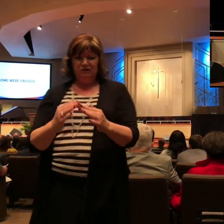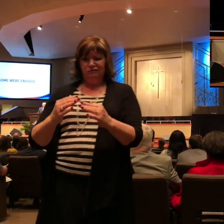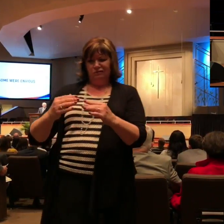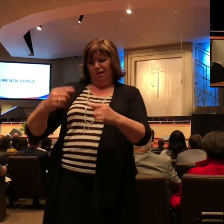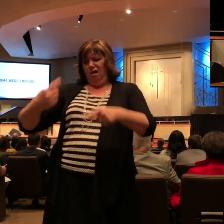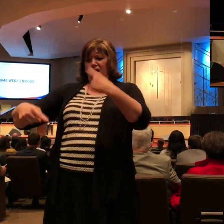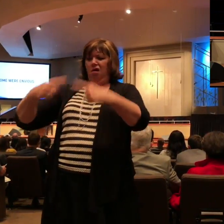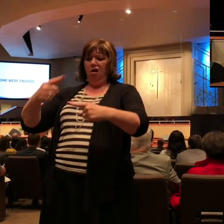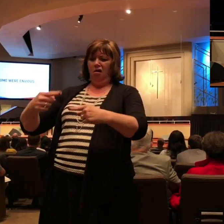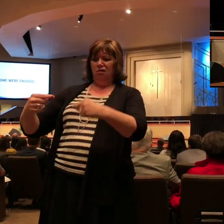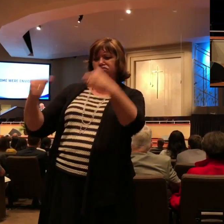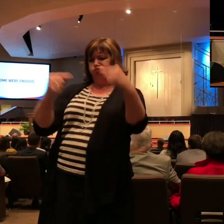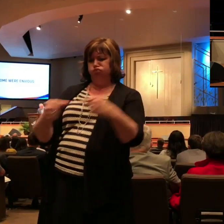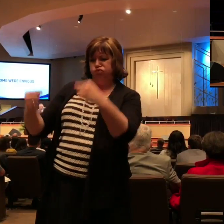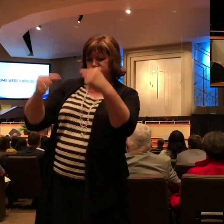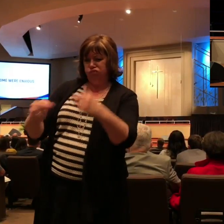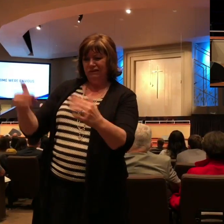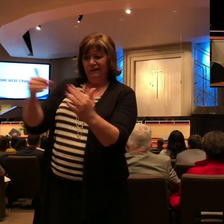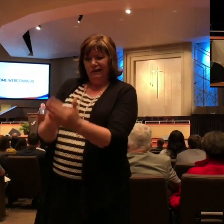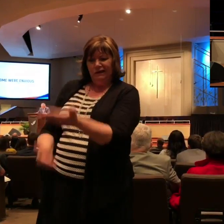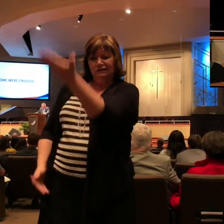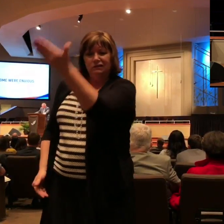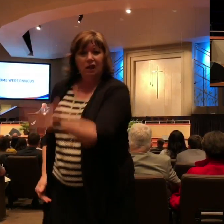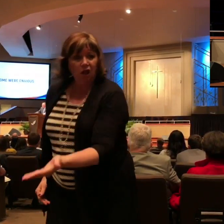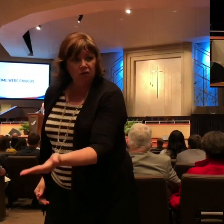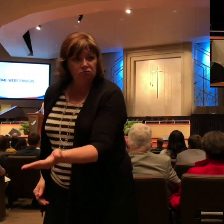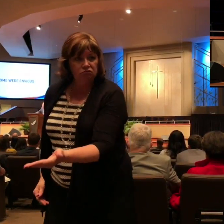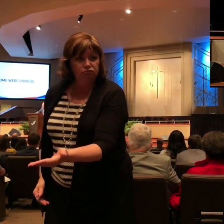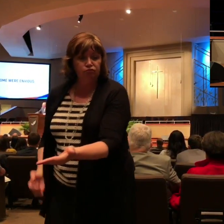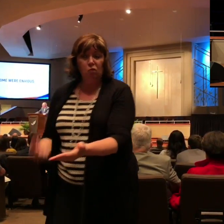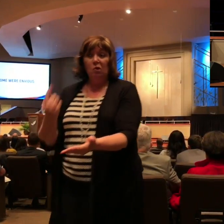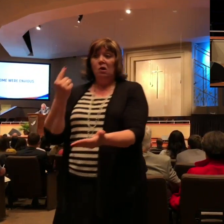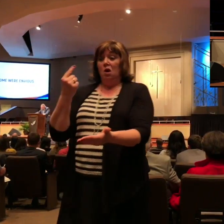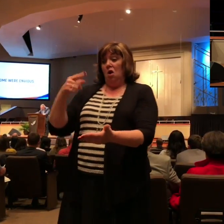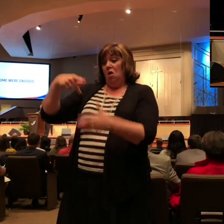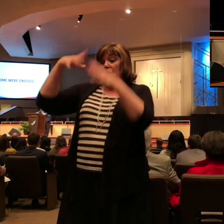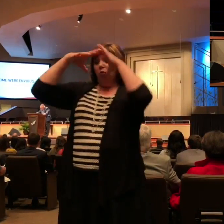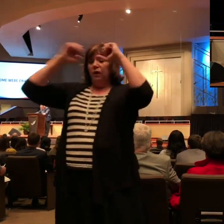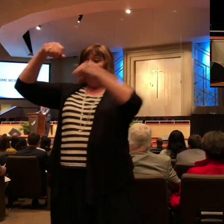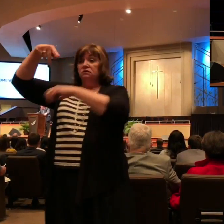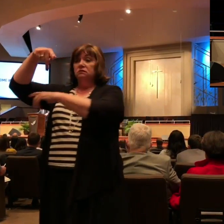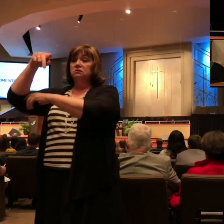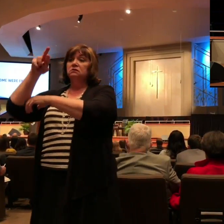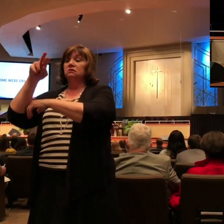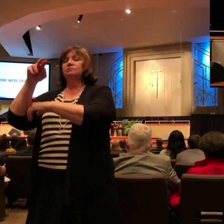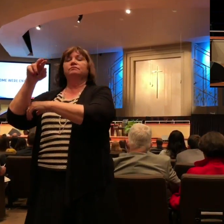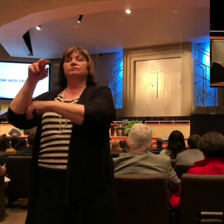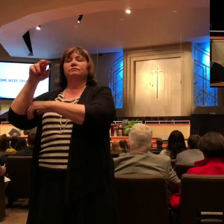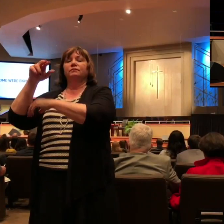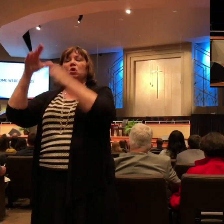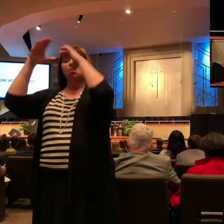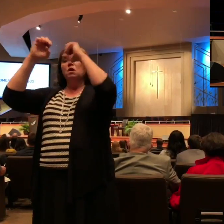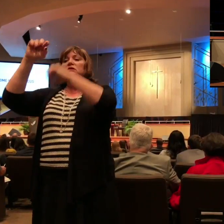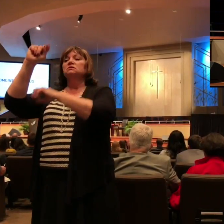believers in Rome. President Truman said, it is amazing what you can accomplish if you do not care who gets the credit.